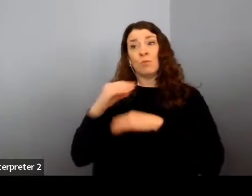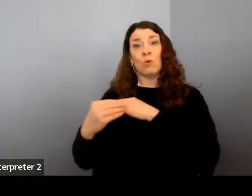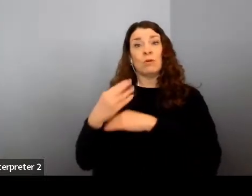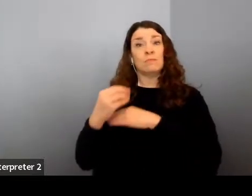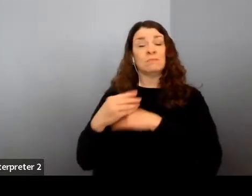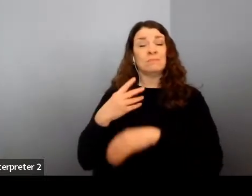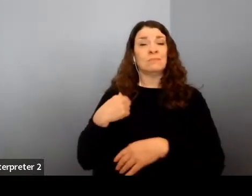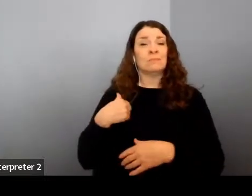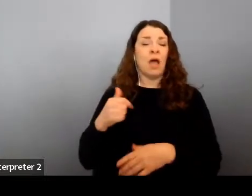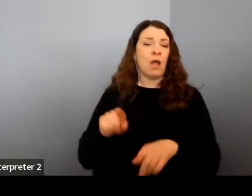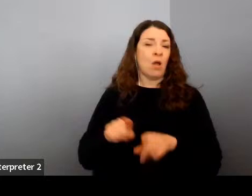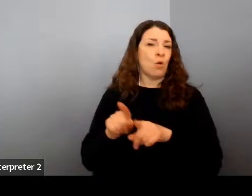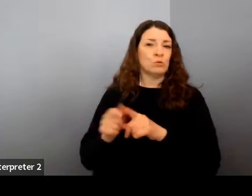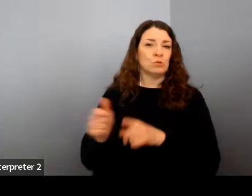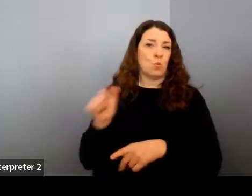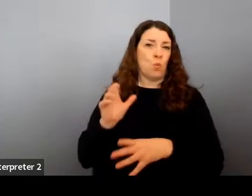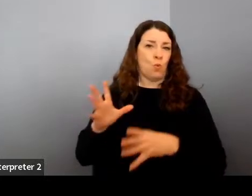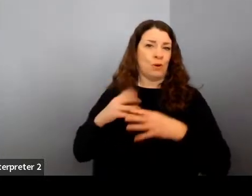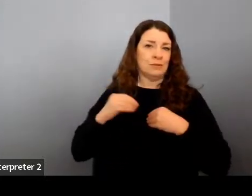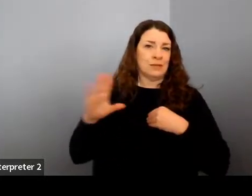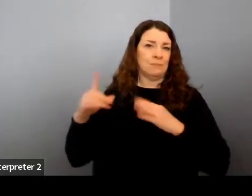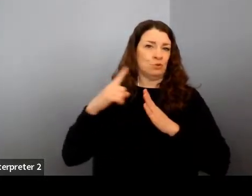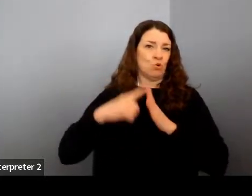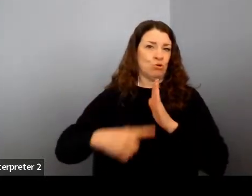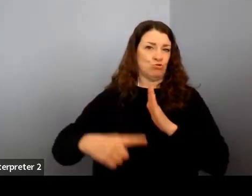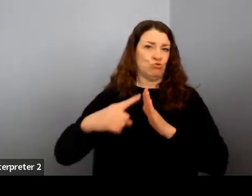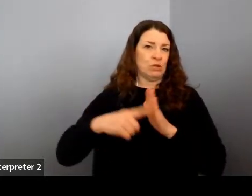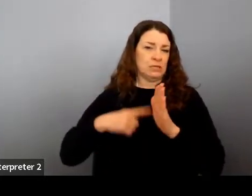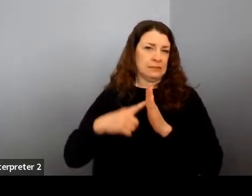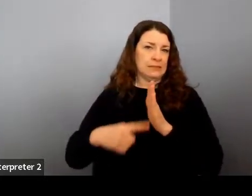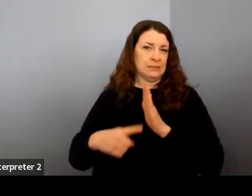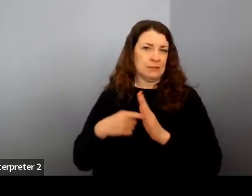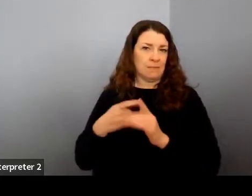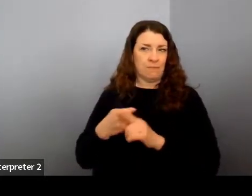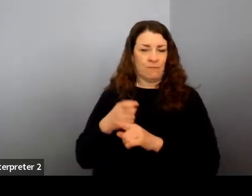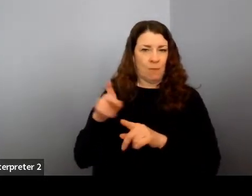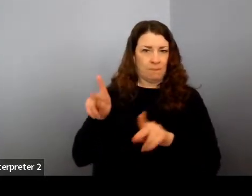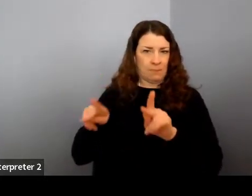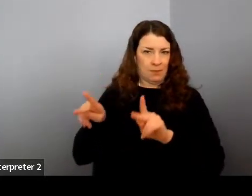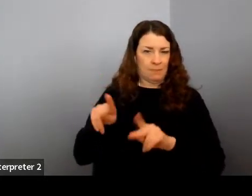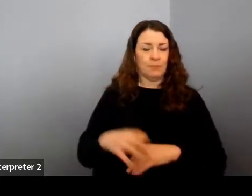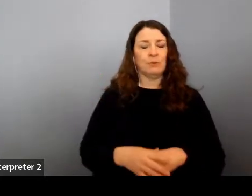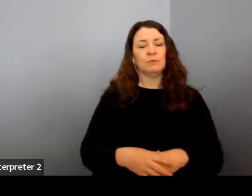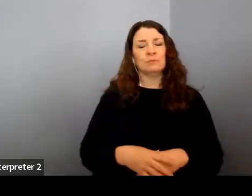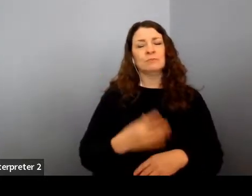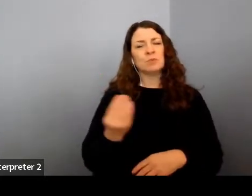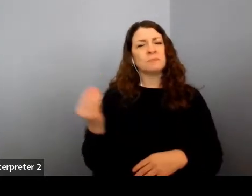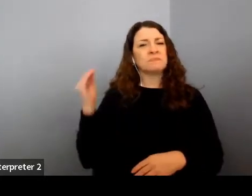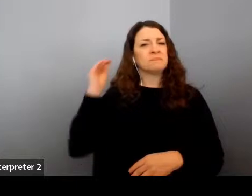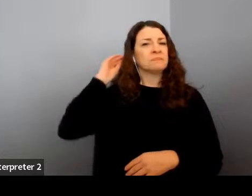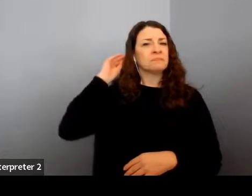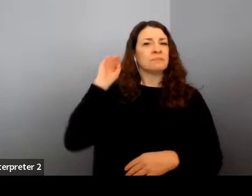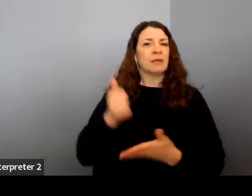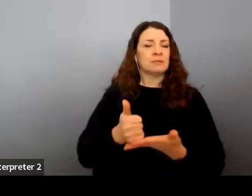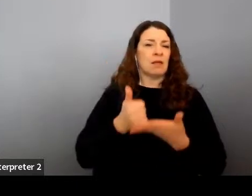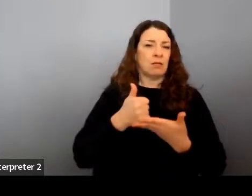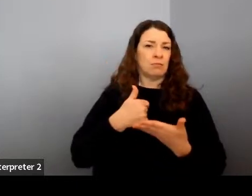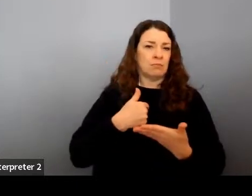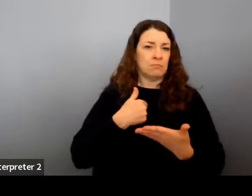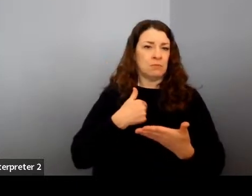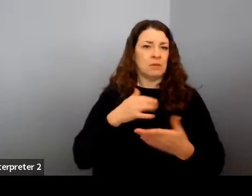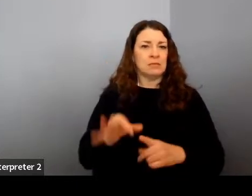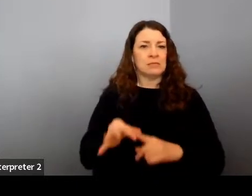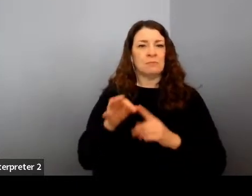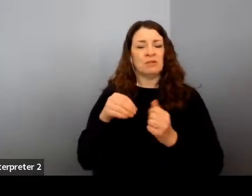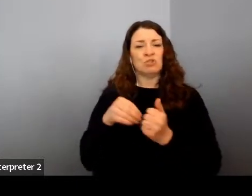criticism from that person. And so I think kind of keeping that in mind has been something so helpful for me, especially in the terrain of social